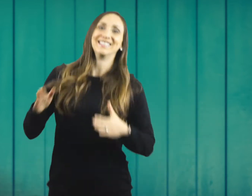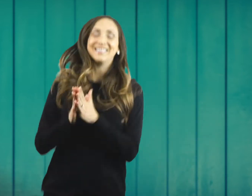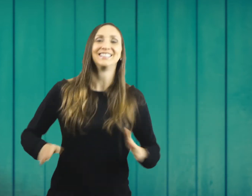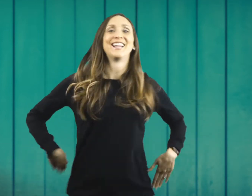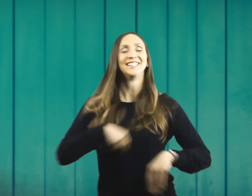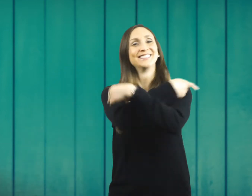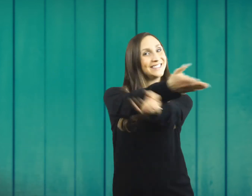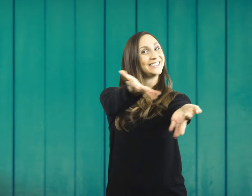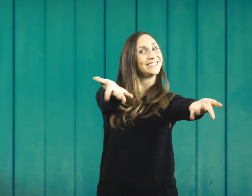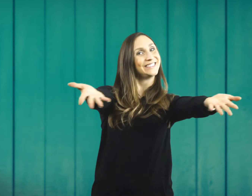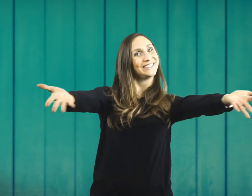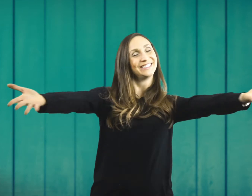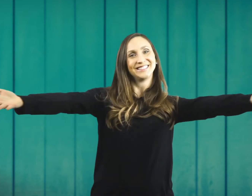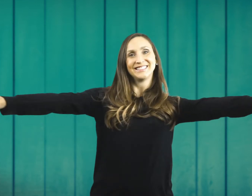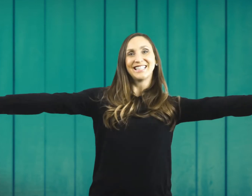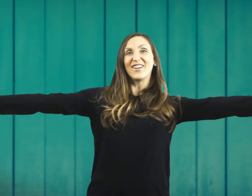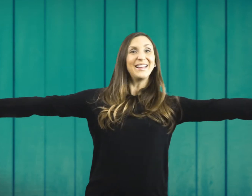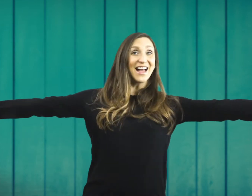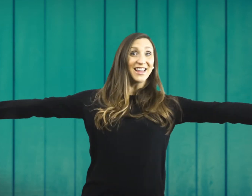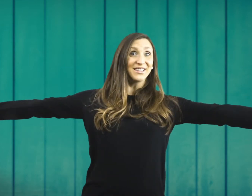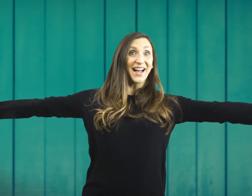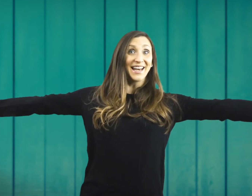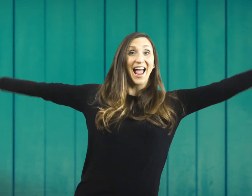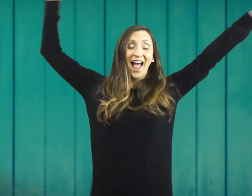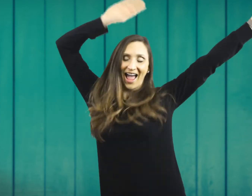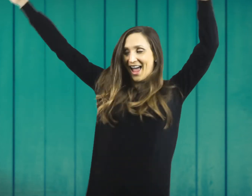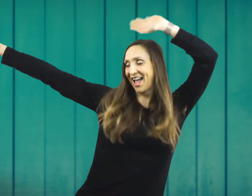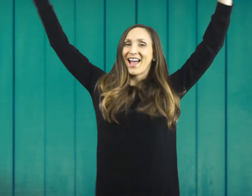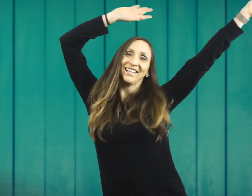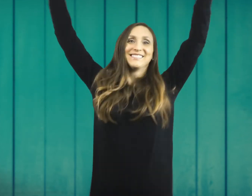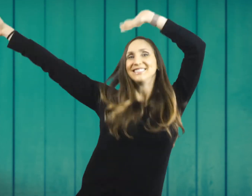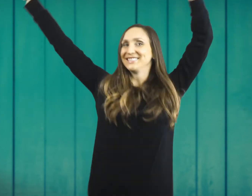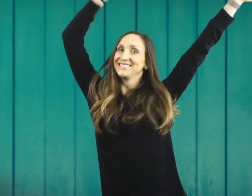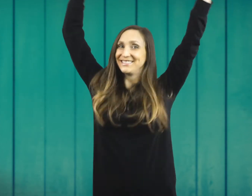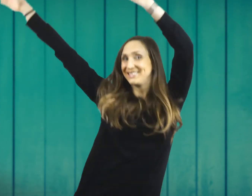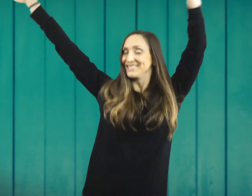Welcome to our treehouse, where we'll have lots of fun.